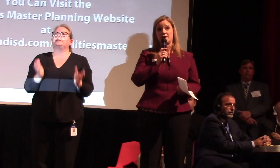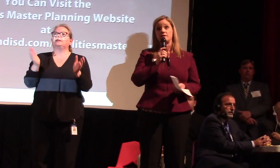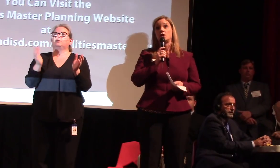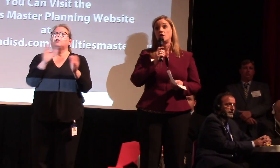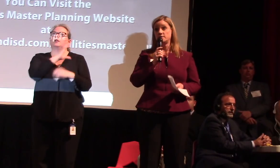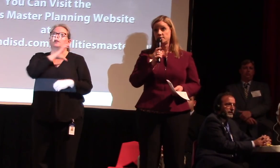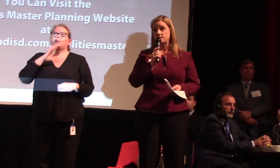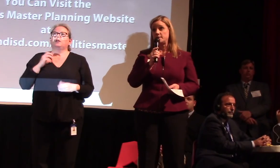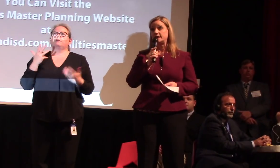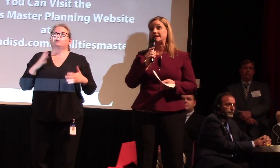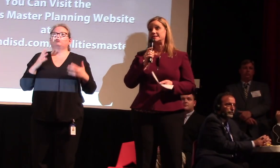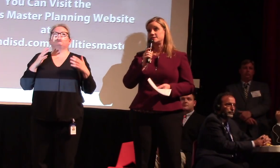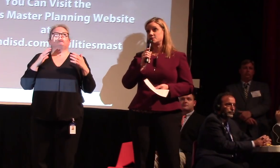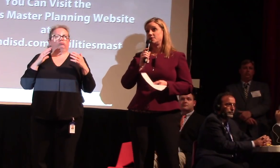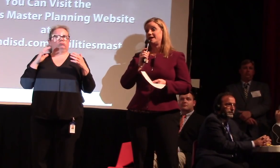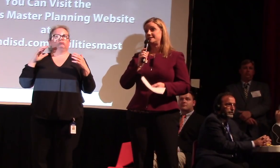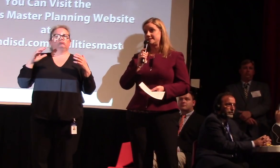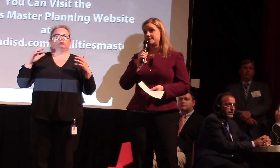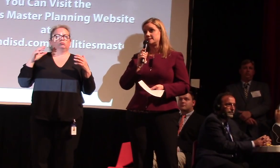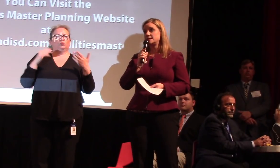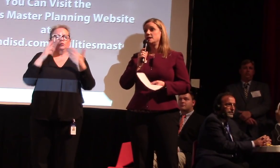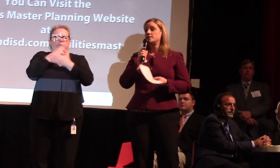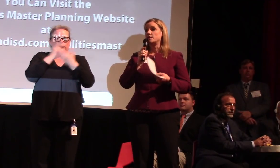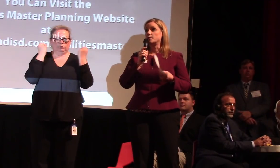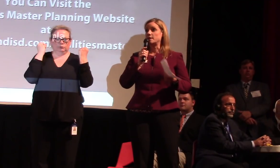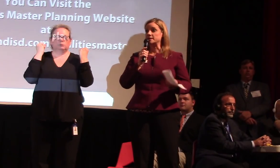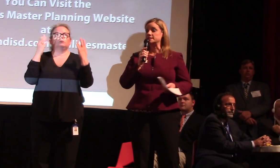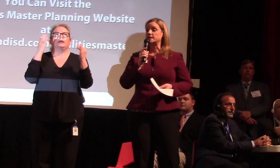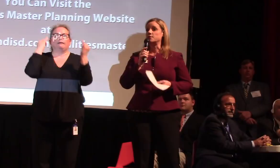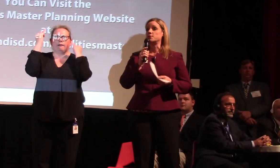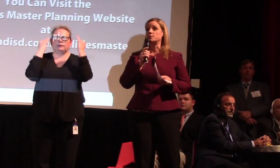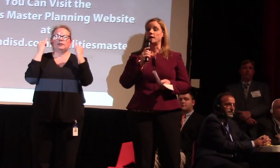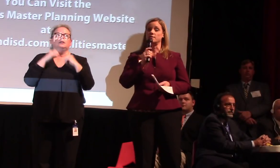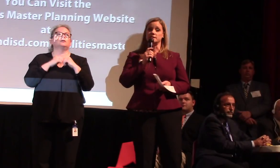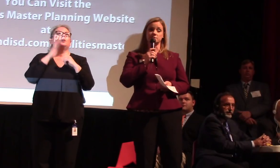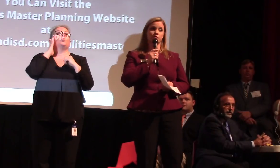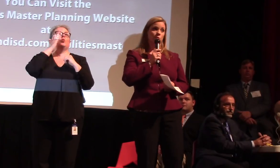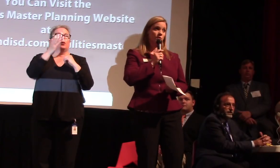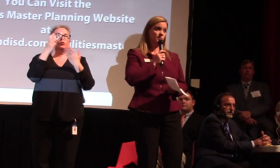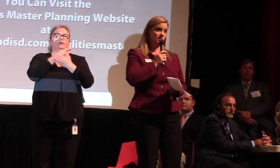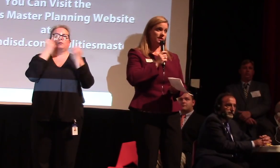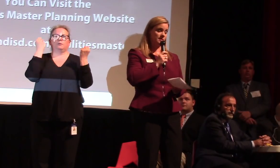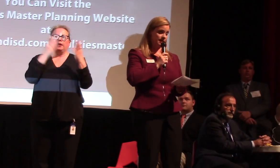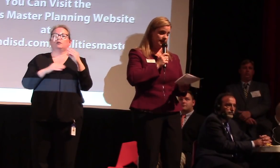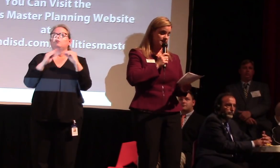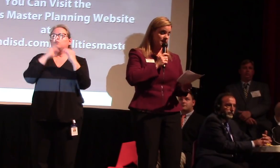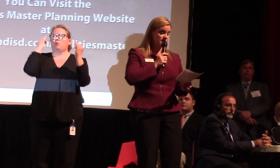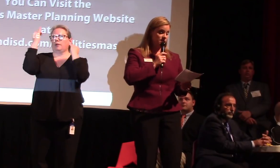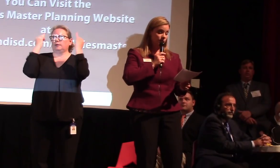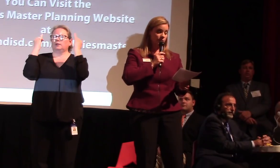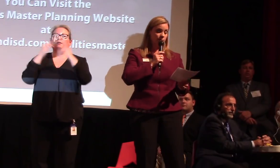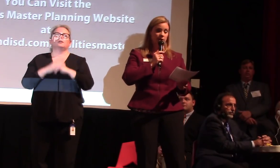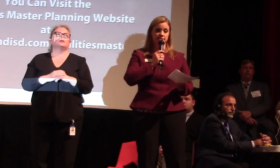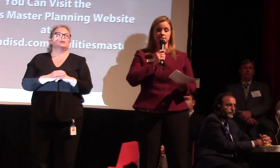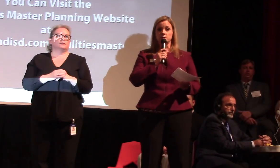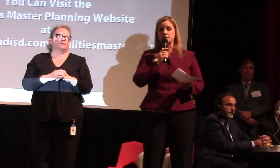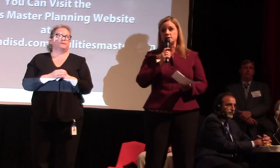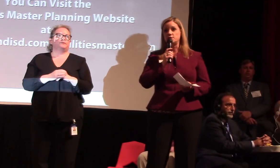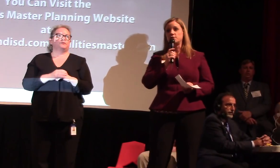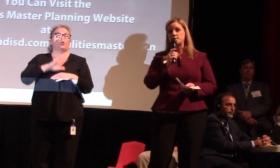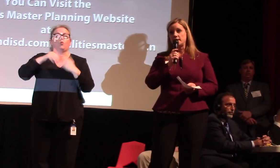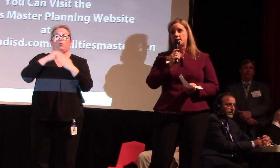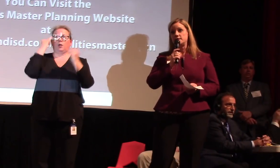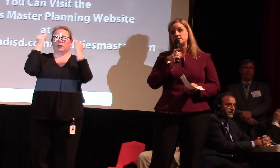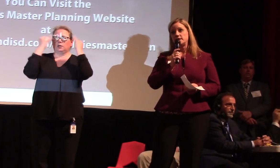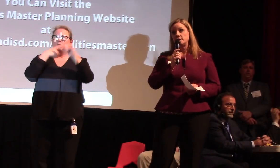are out there and then all of the feedback and additional ideas that are coming together throughout these four community meetings. So the process will